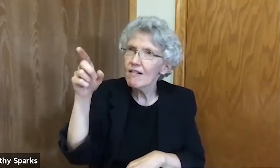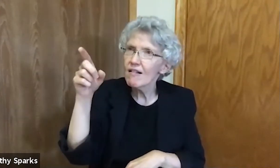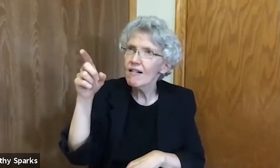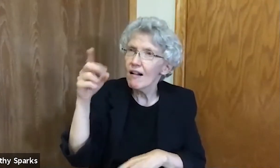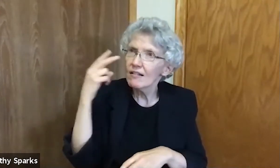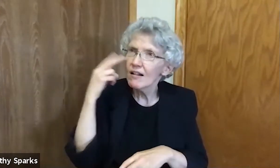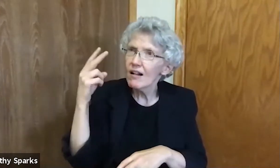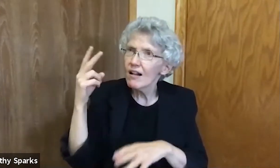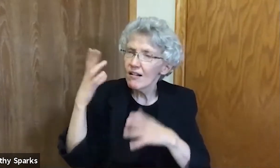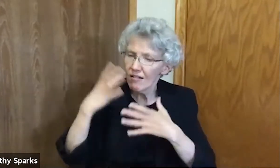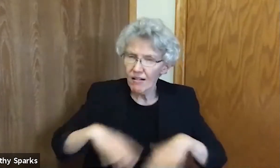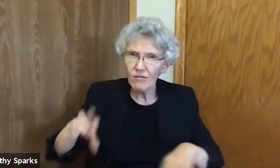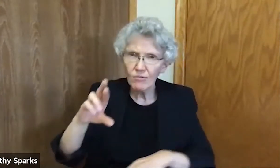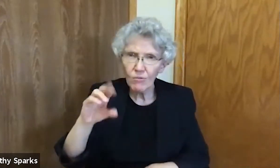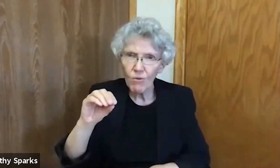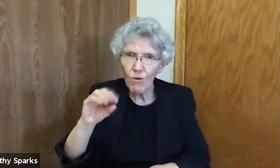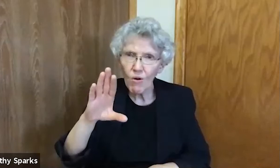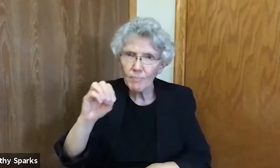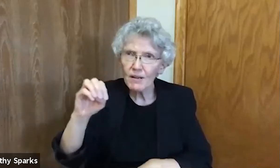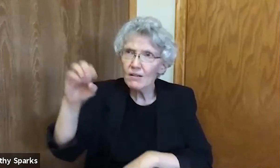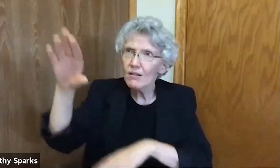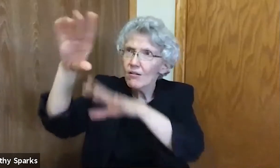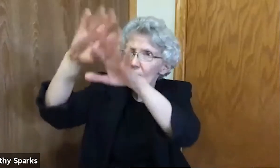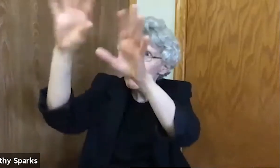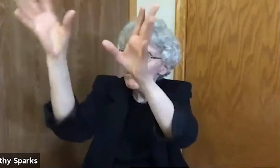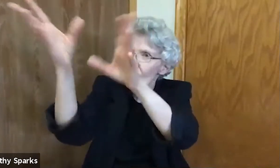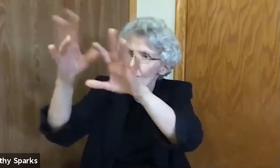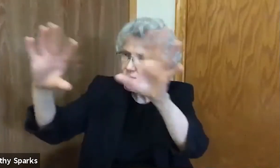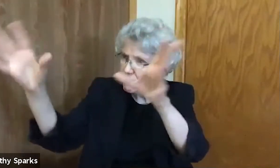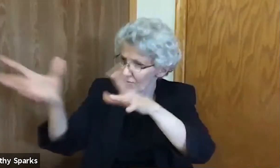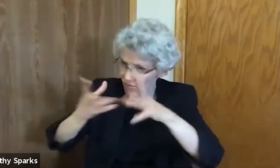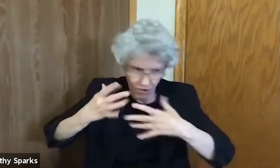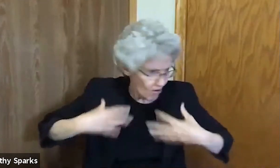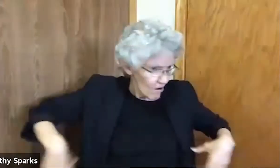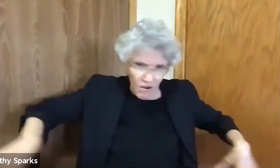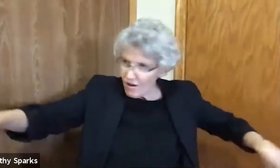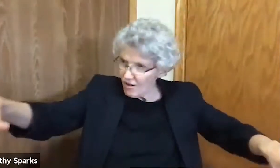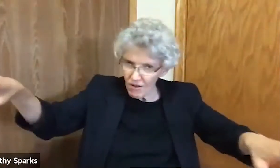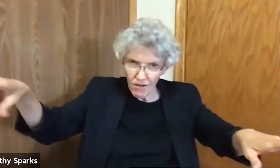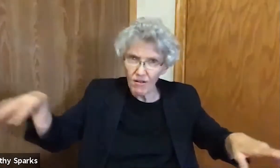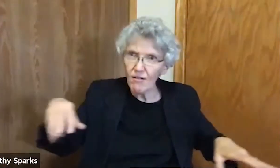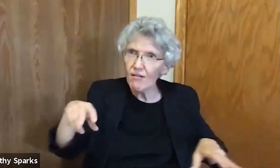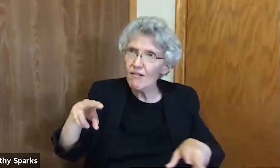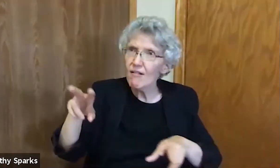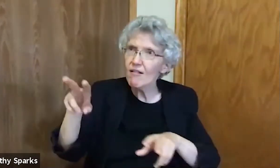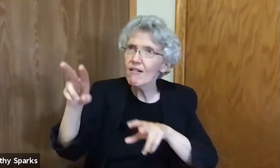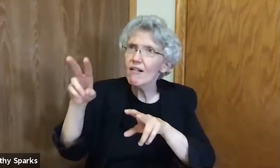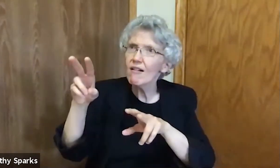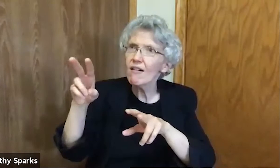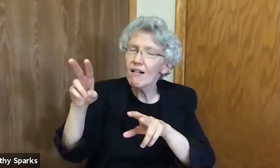He was on his throne. High above. And his robe filled the temple.